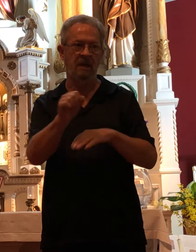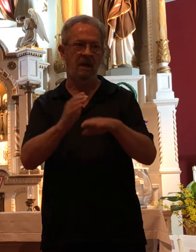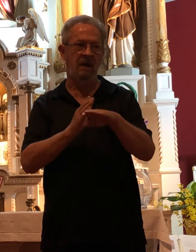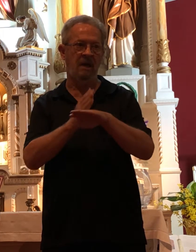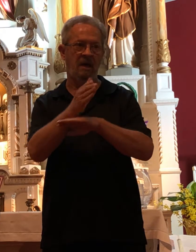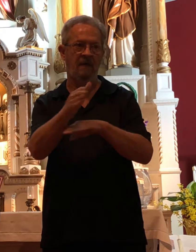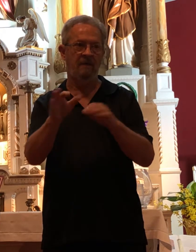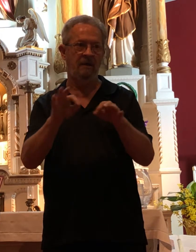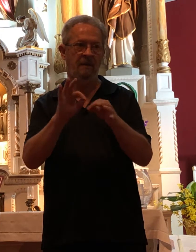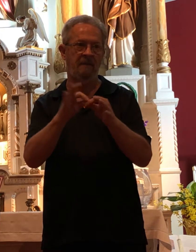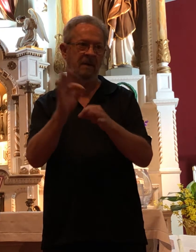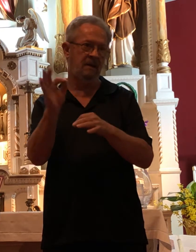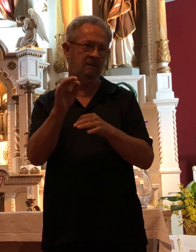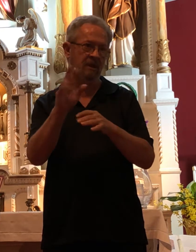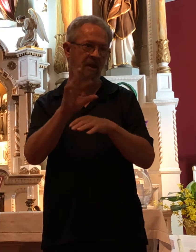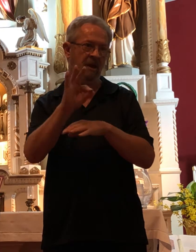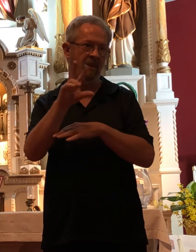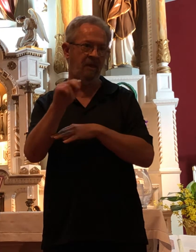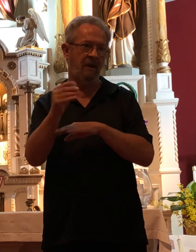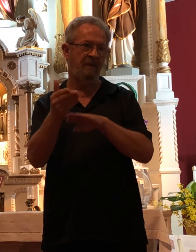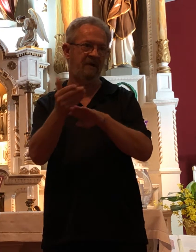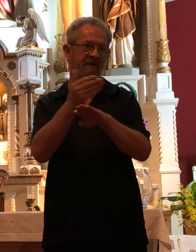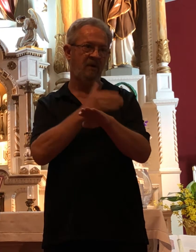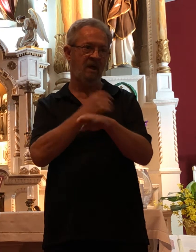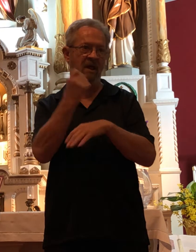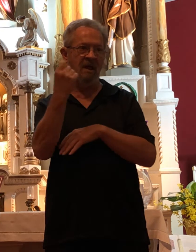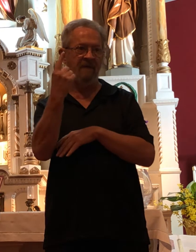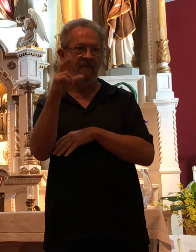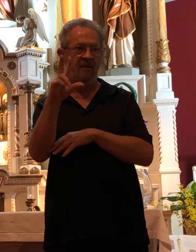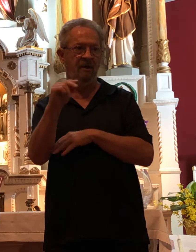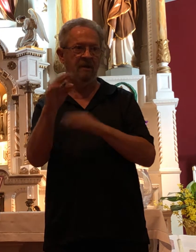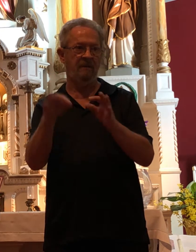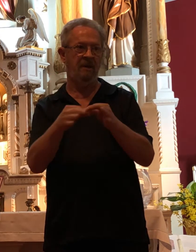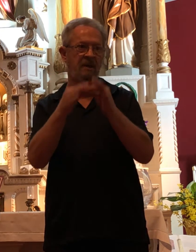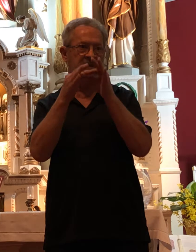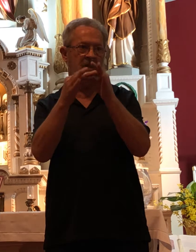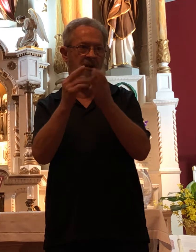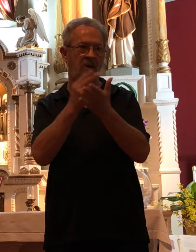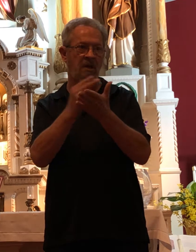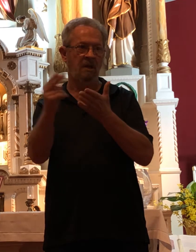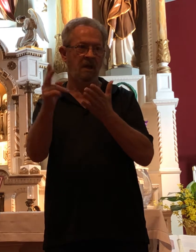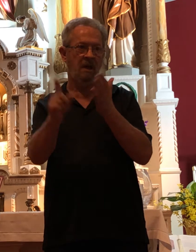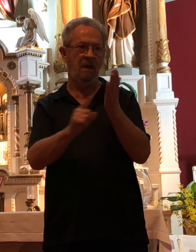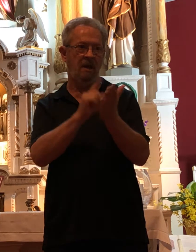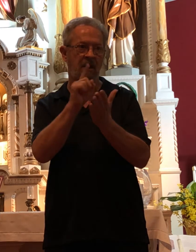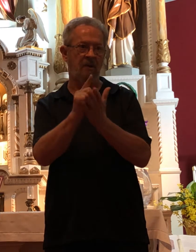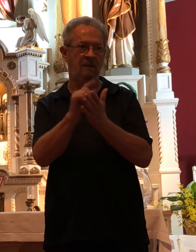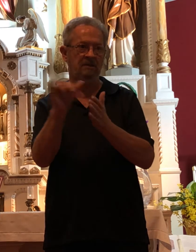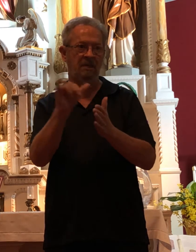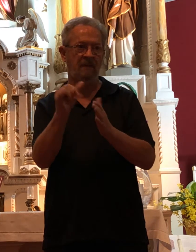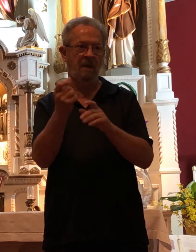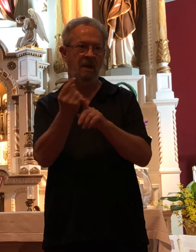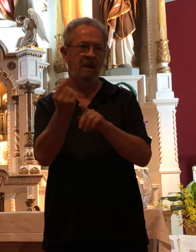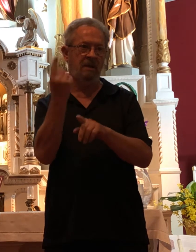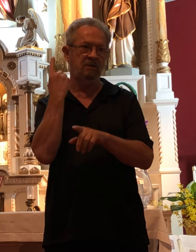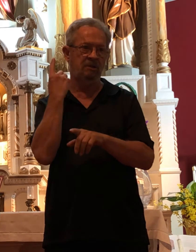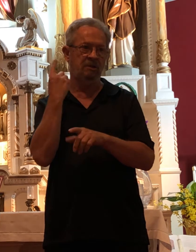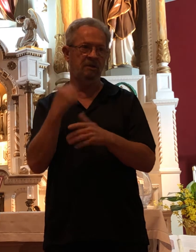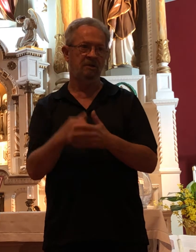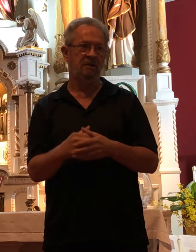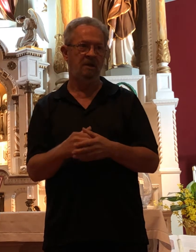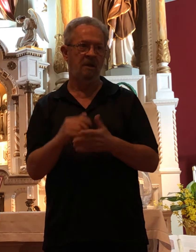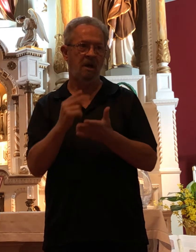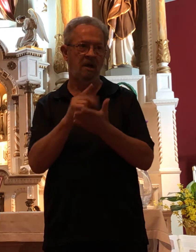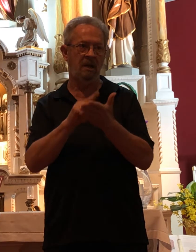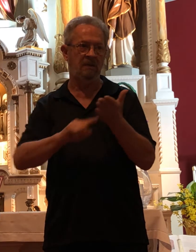the 11.30 Mass. So we'll have a holy hour with benediction as we did last year. So next weekend you're